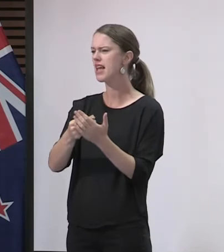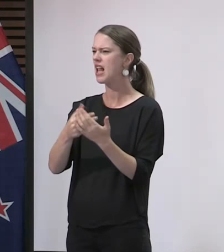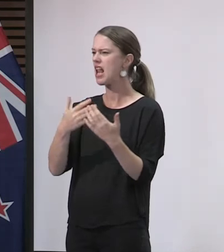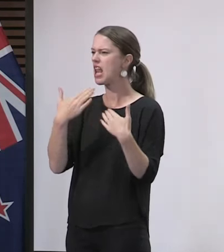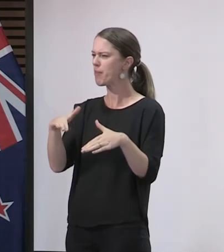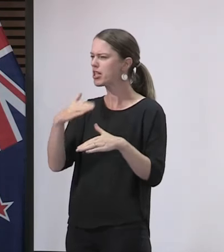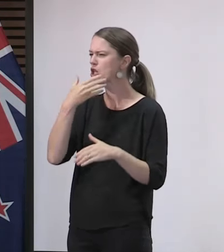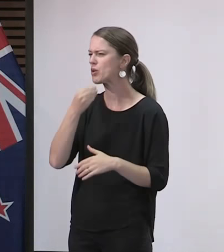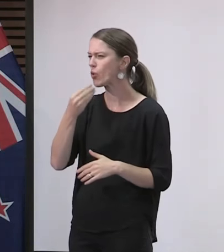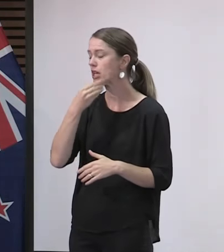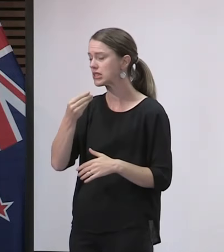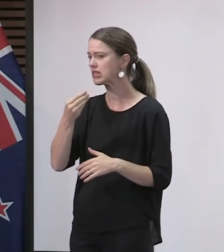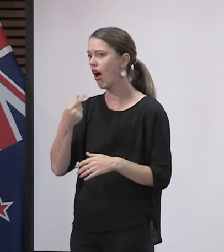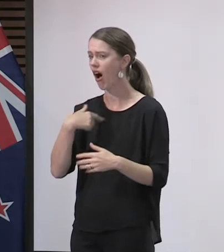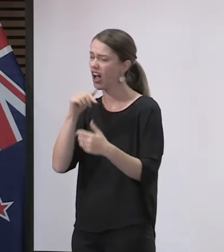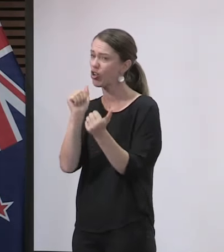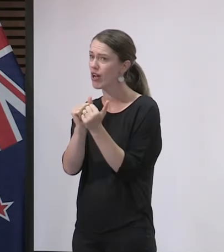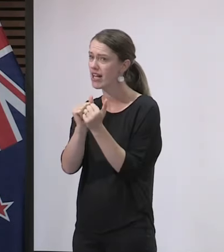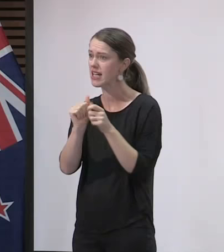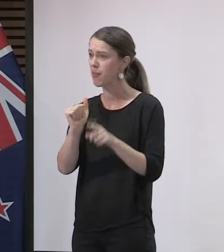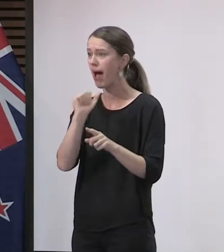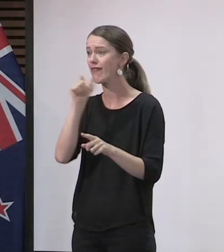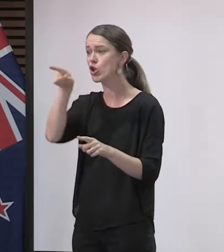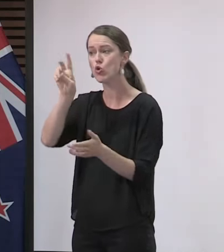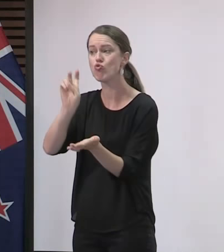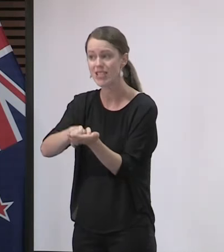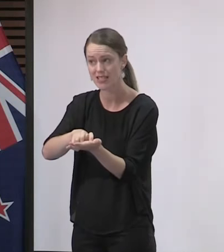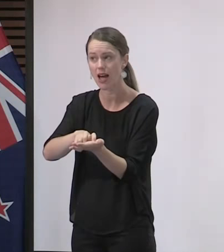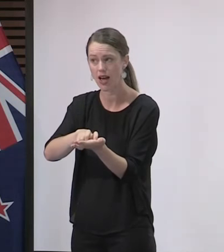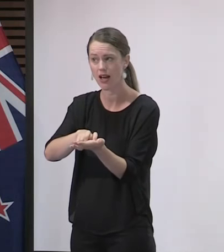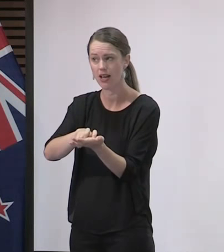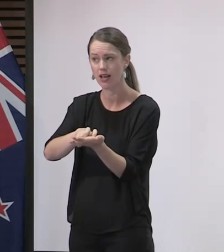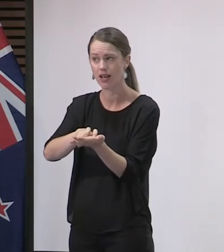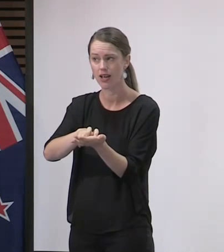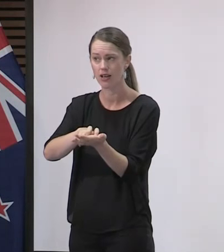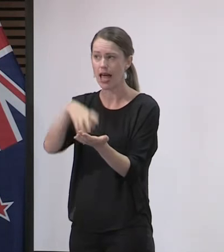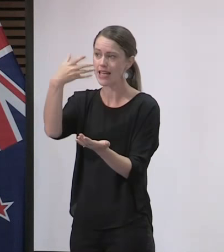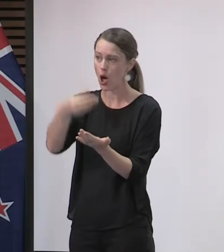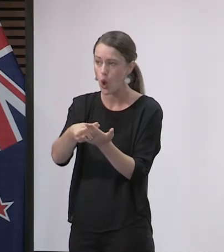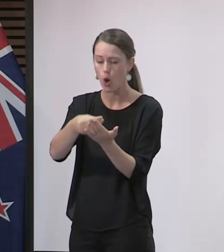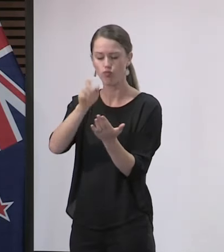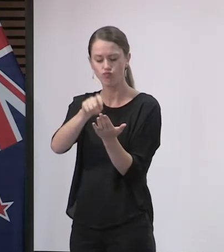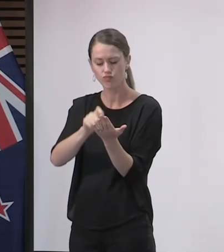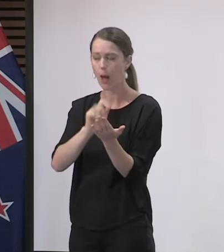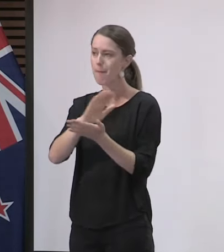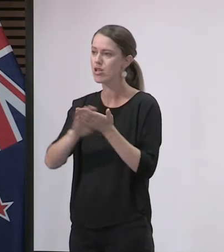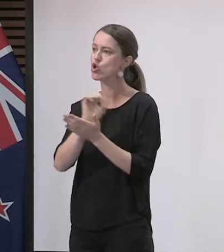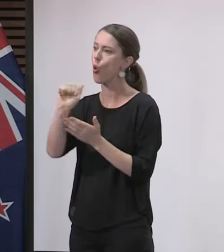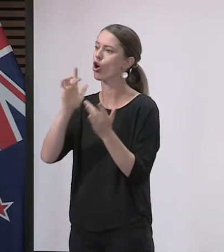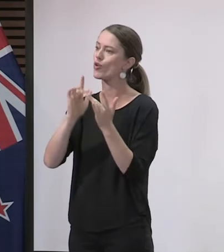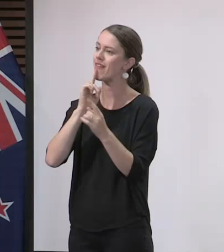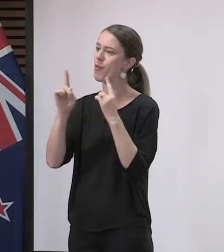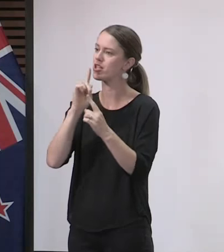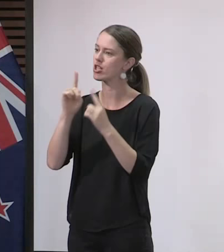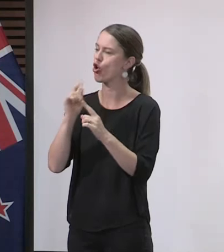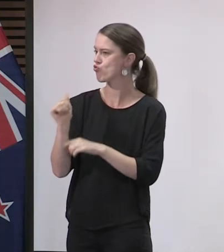the moment, and I agree. However, even by registering, even by registering, that means that we have up-to-date contact details for people